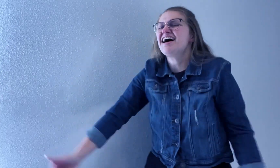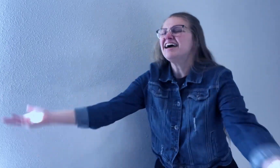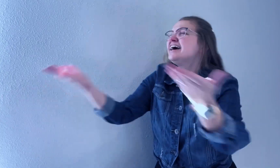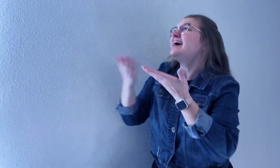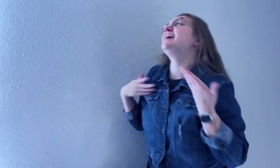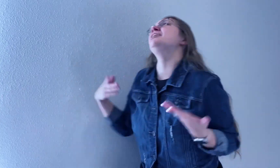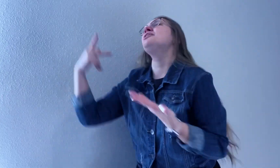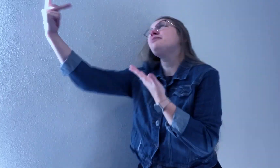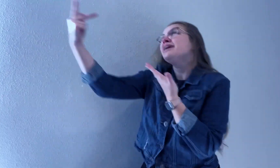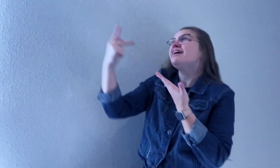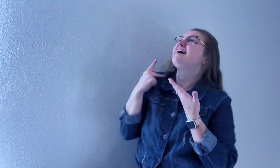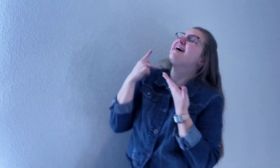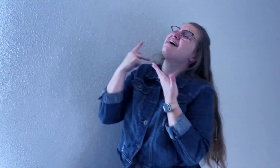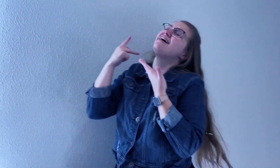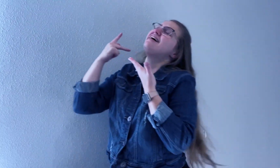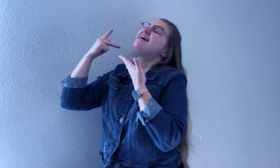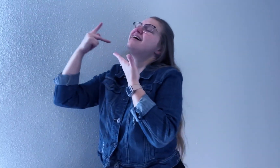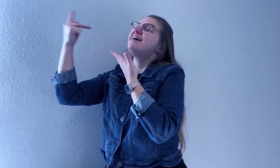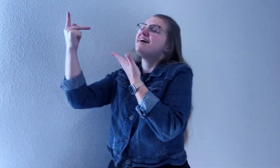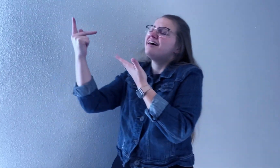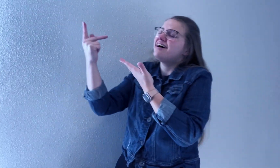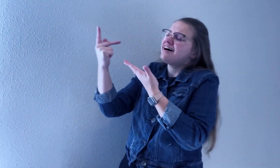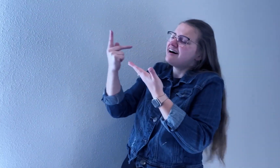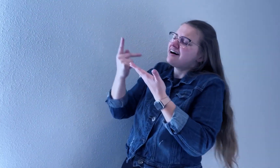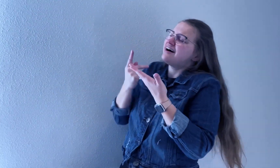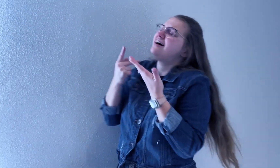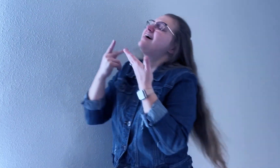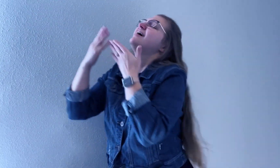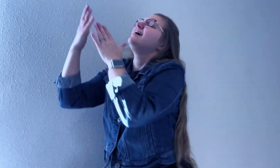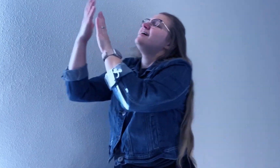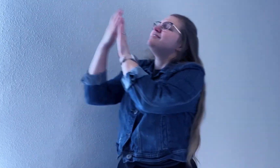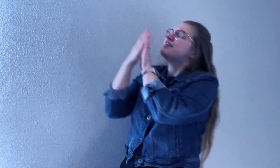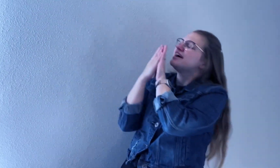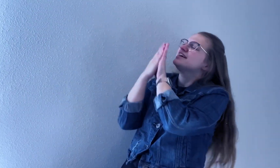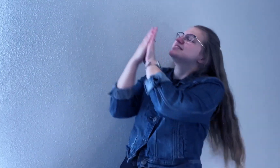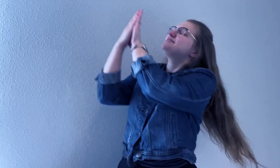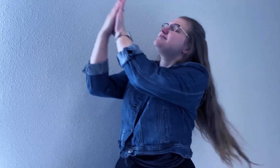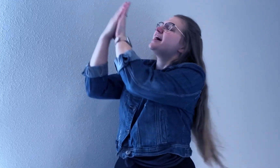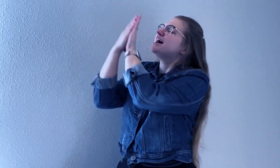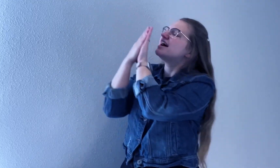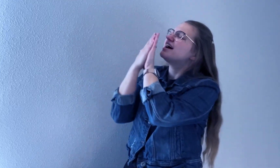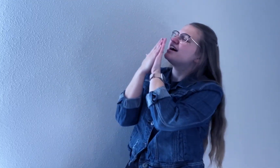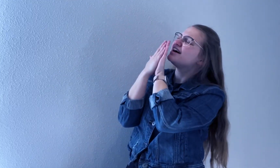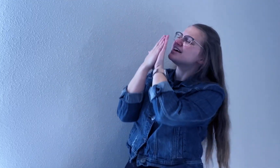Here we are, face to face